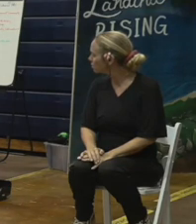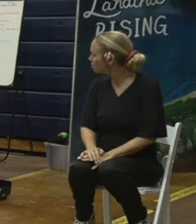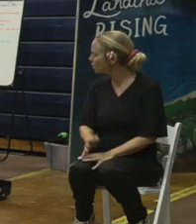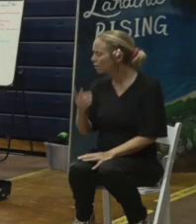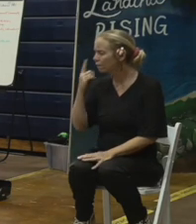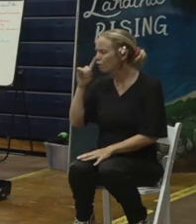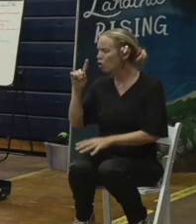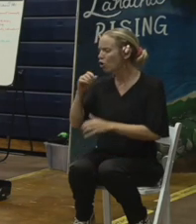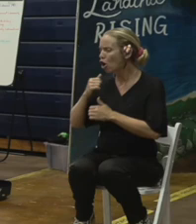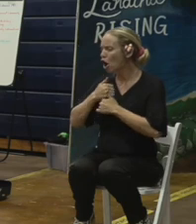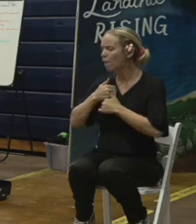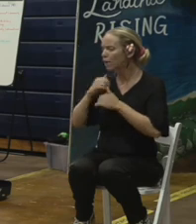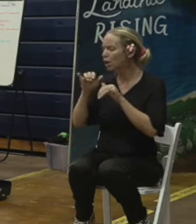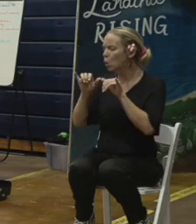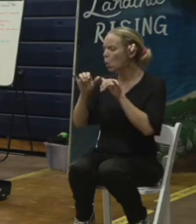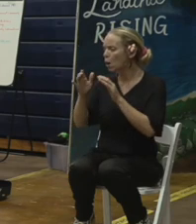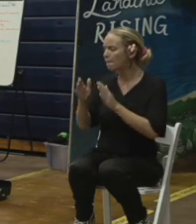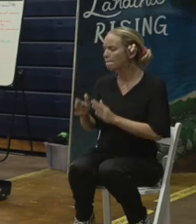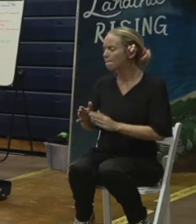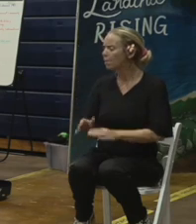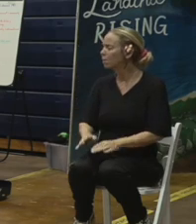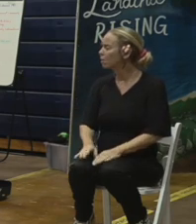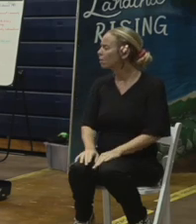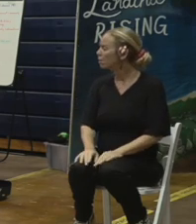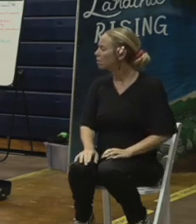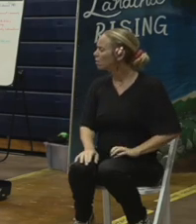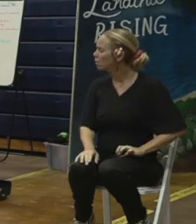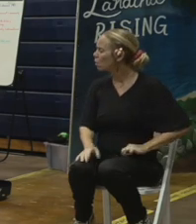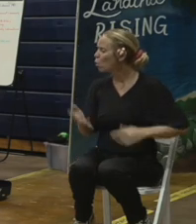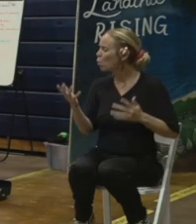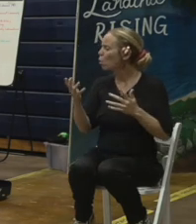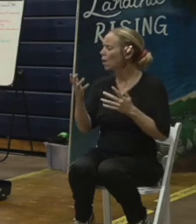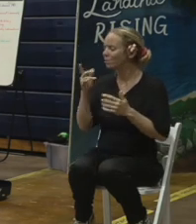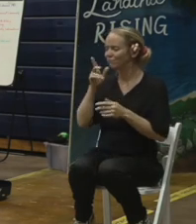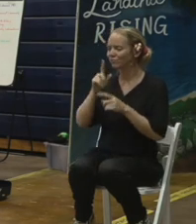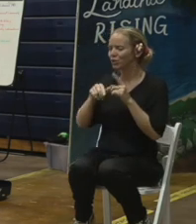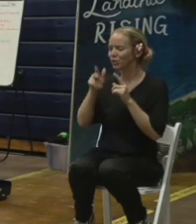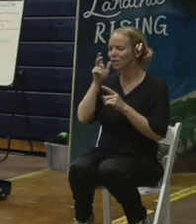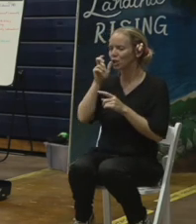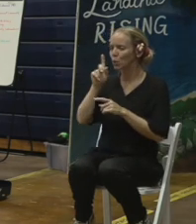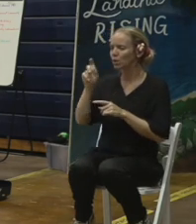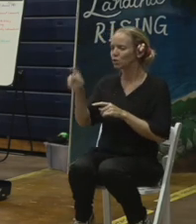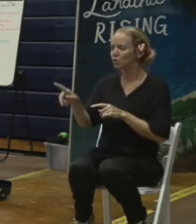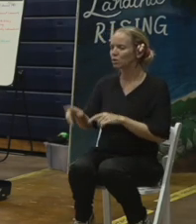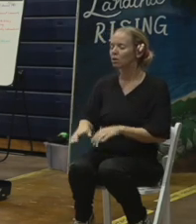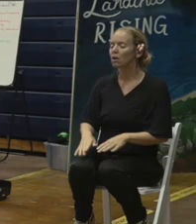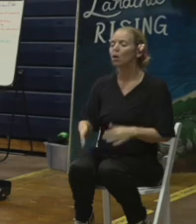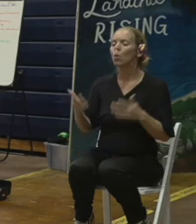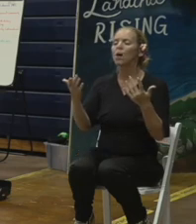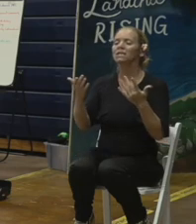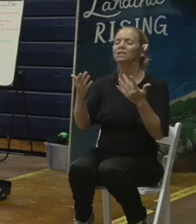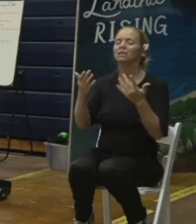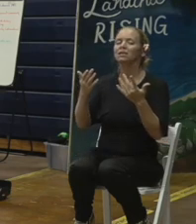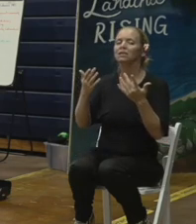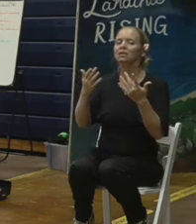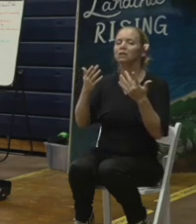Yes thank you it's a really good question so the order of the removal is